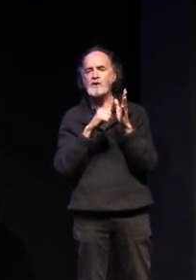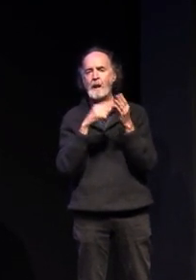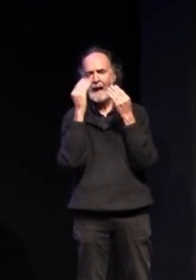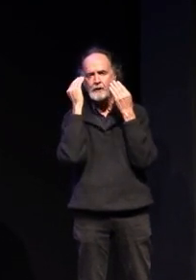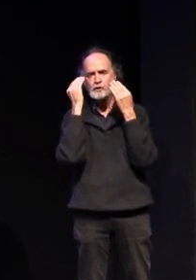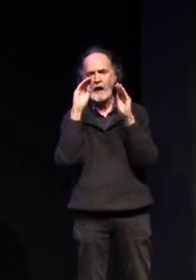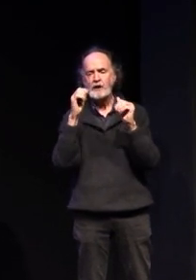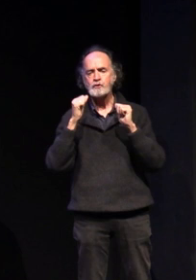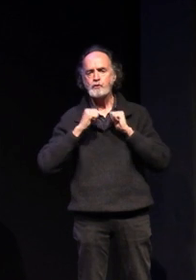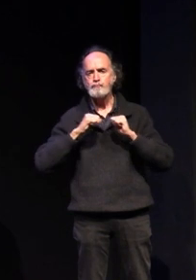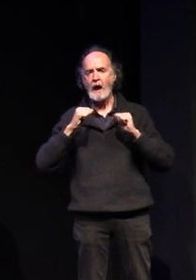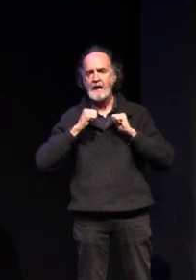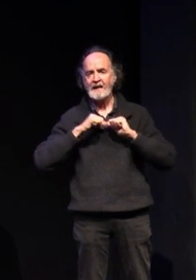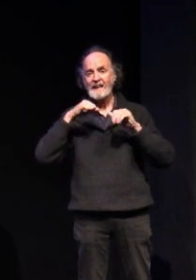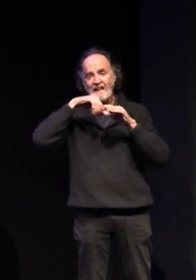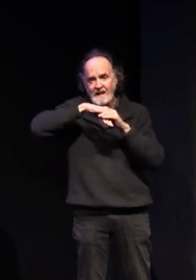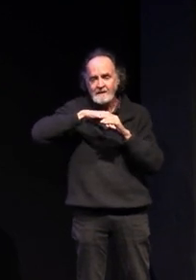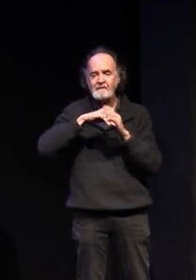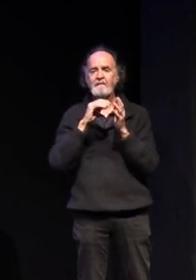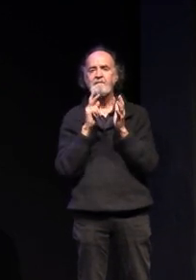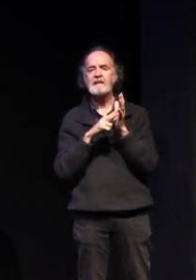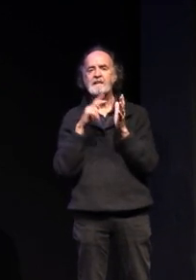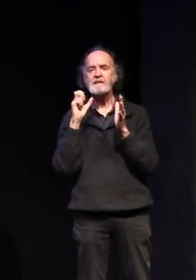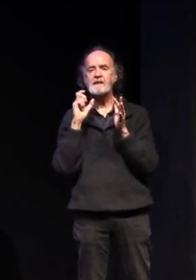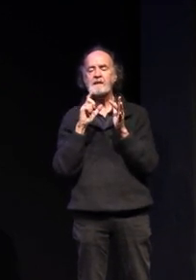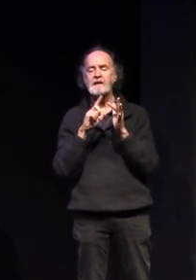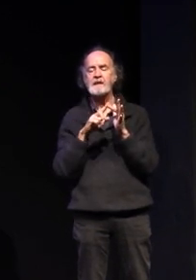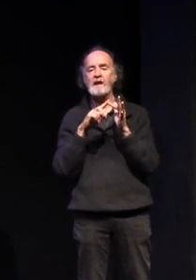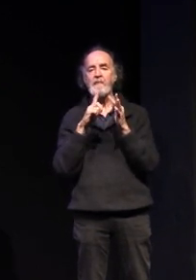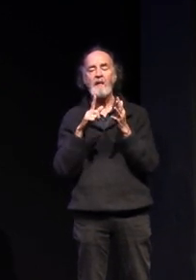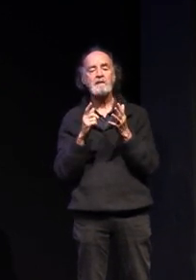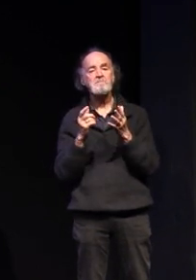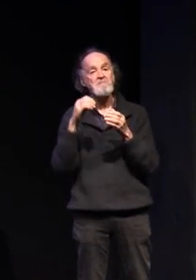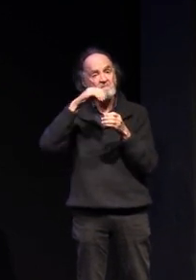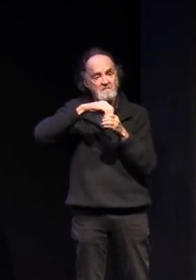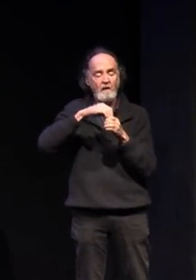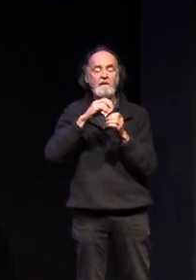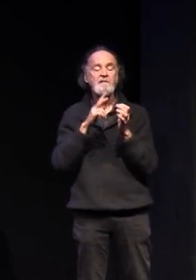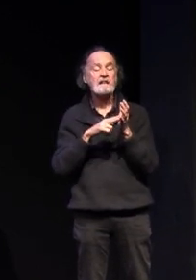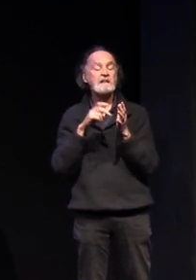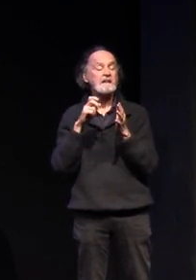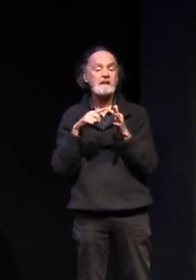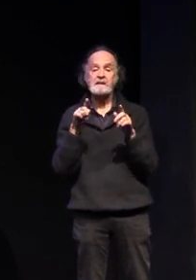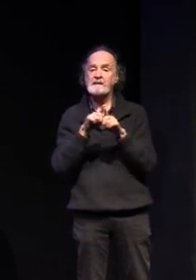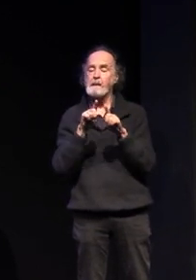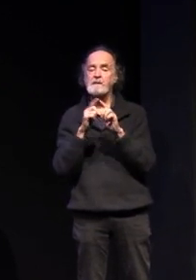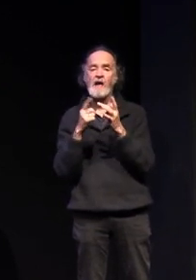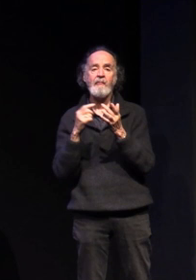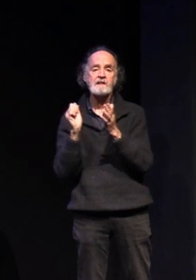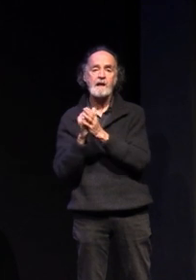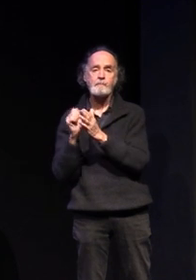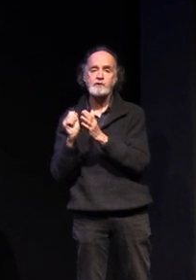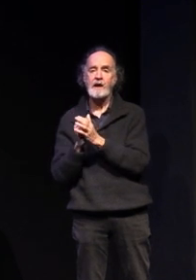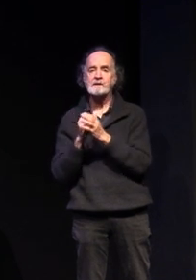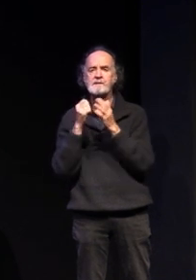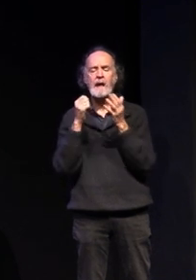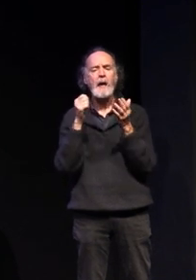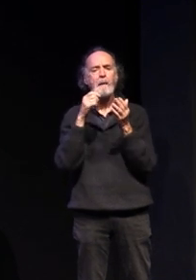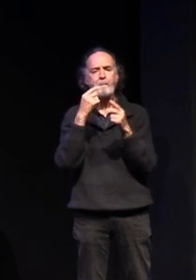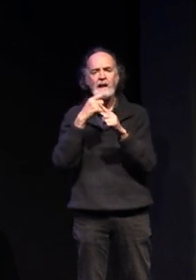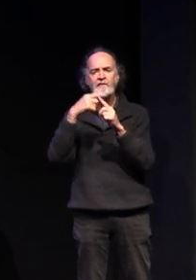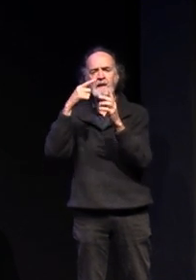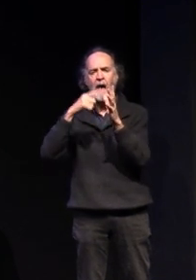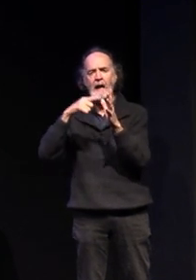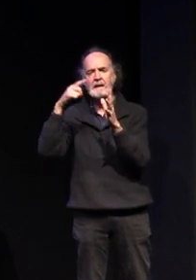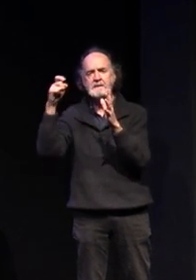within their vce and they contribute towards that just like other subjects do and they contribute towards the atar at the bottom of